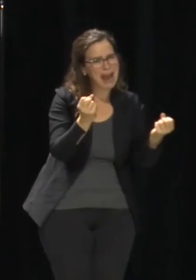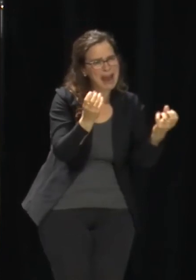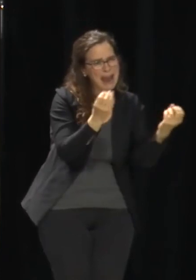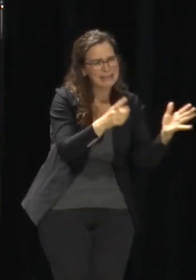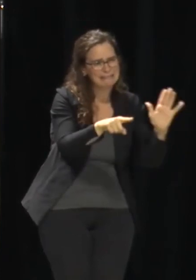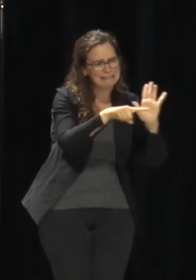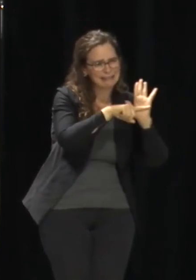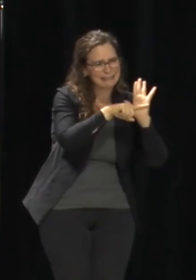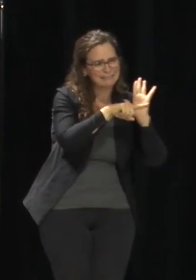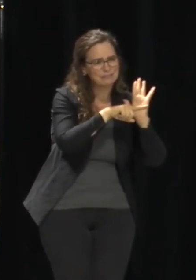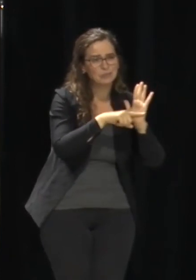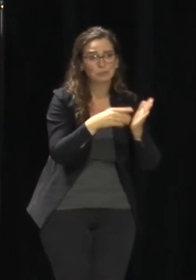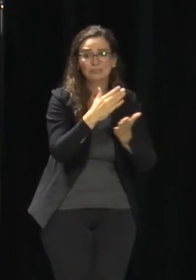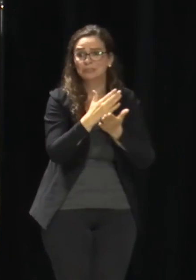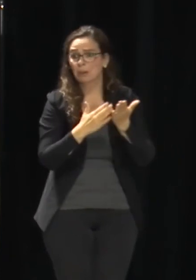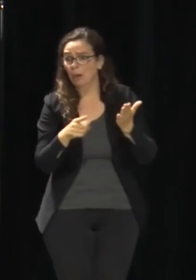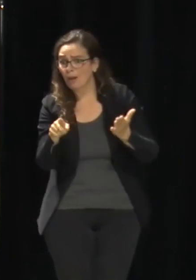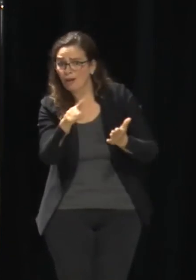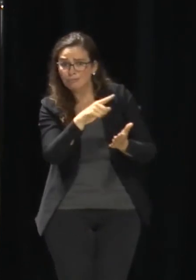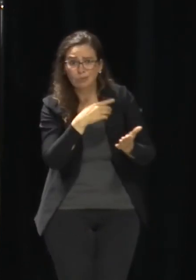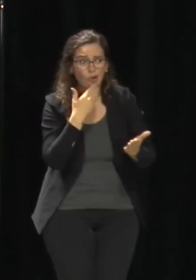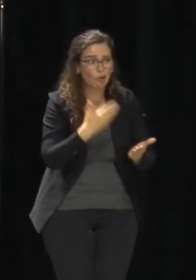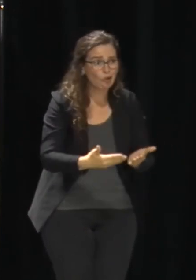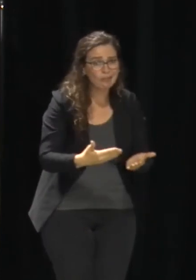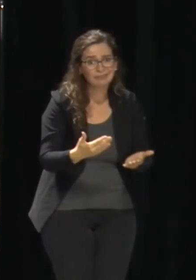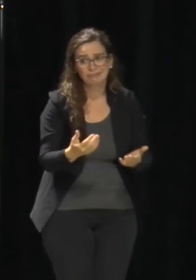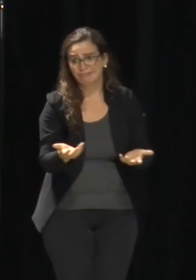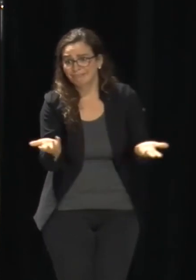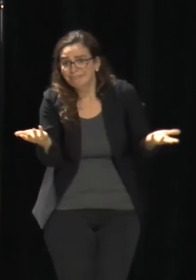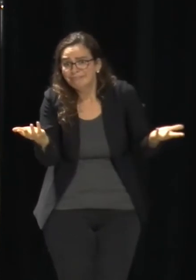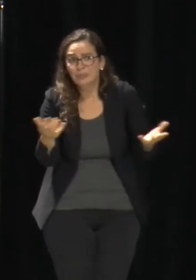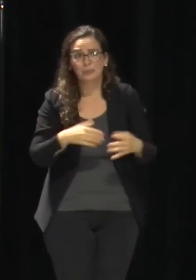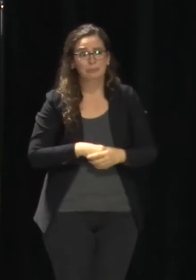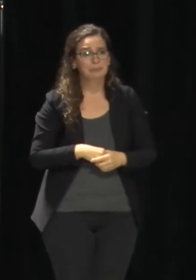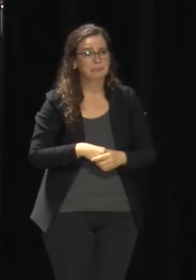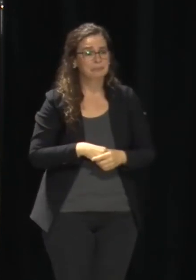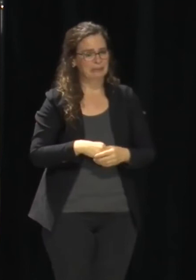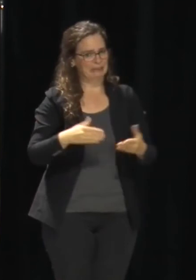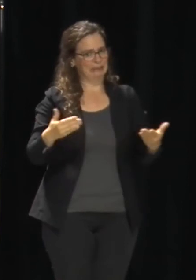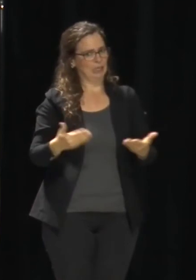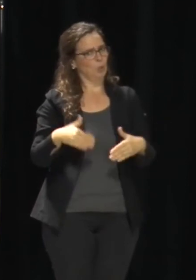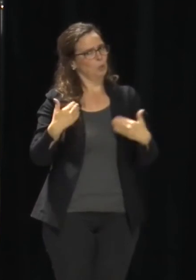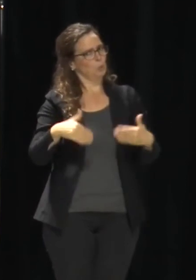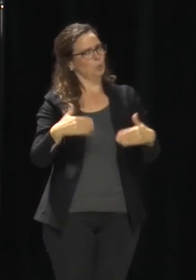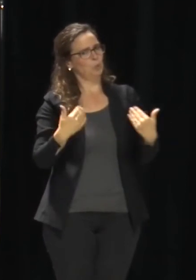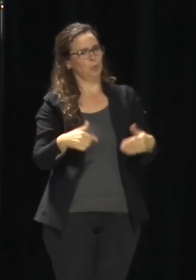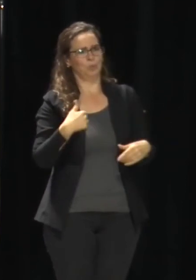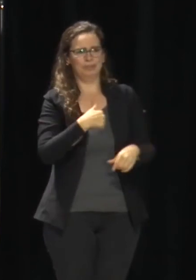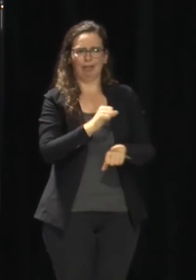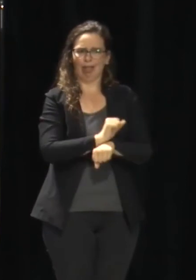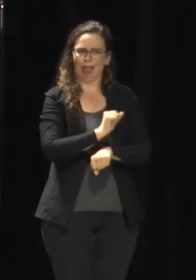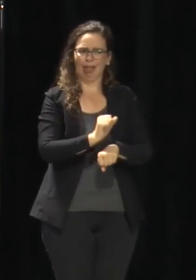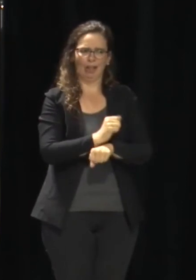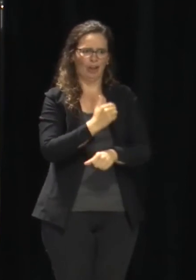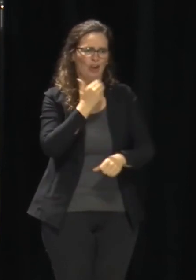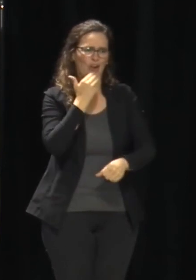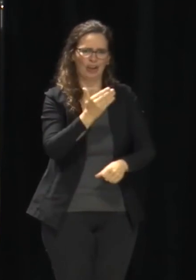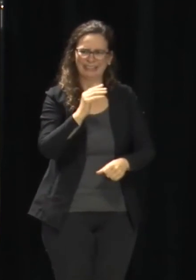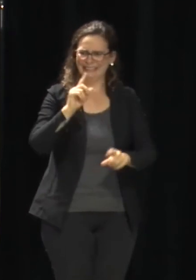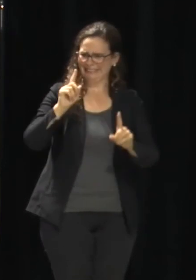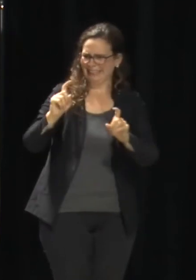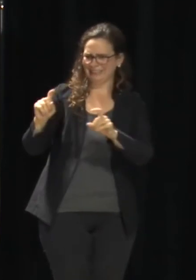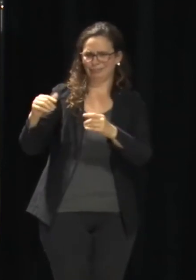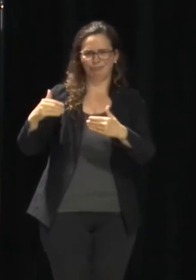numbers. So but that was important for us because we're not going to be all of our testing initiatives are going to be